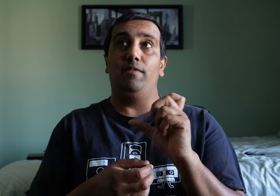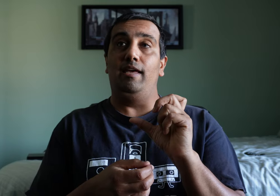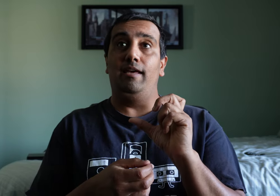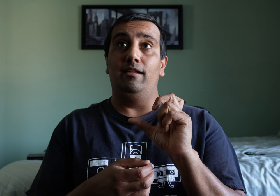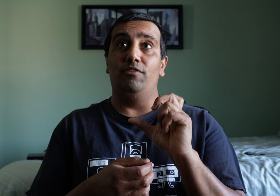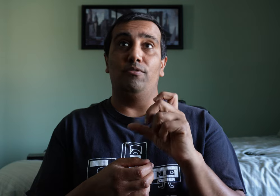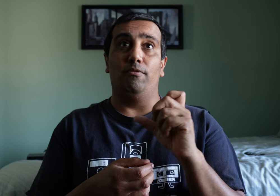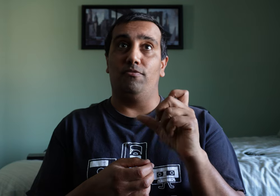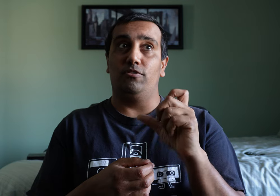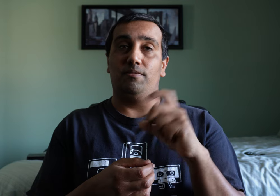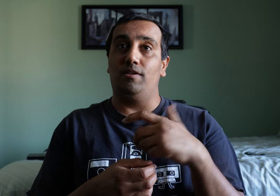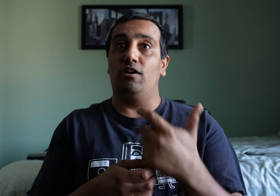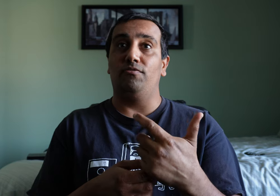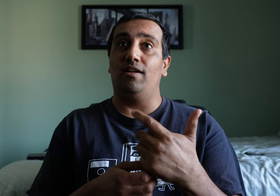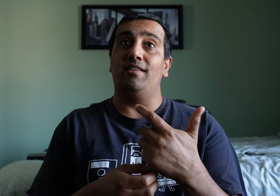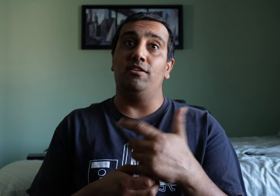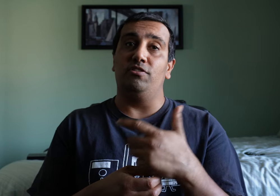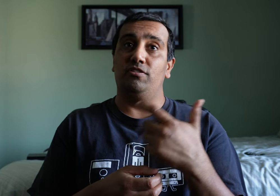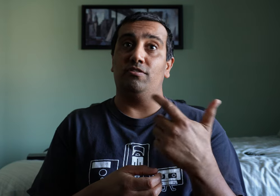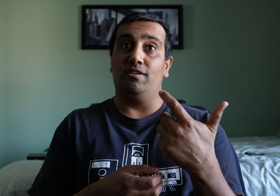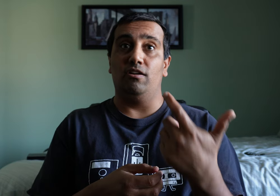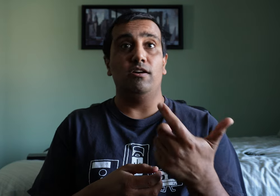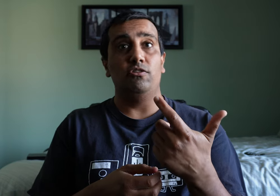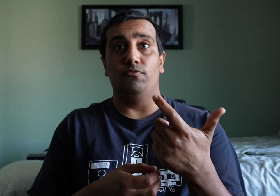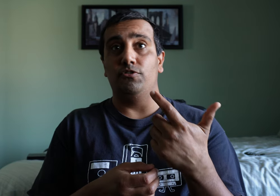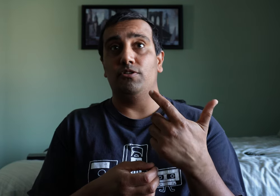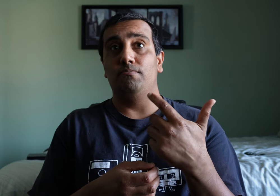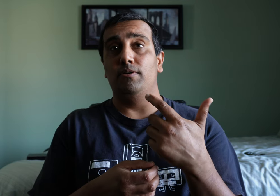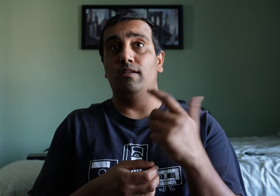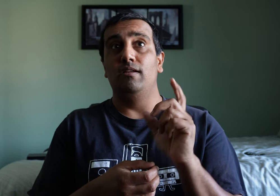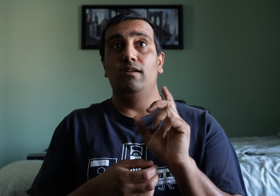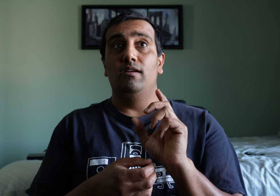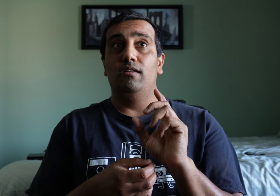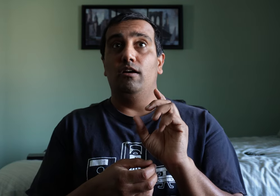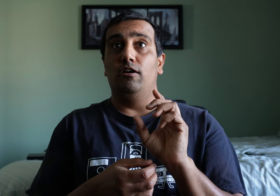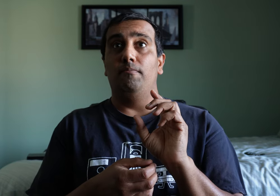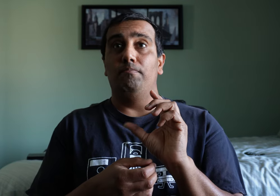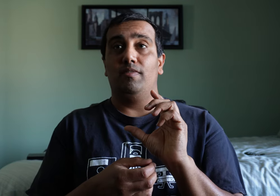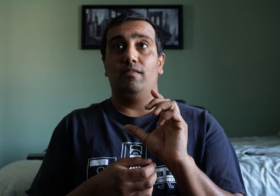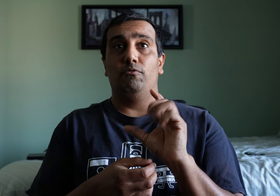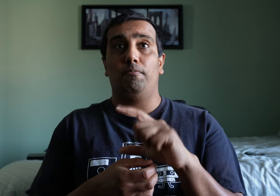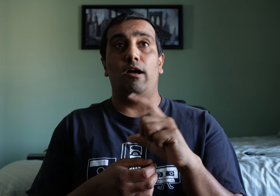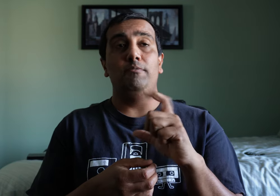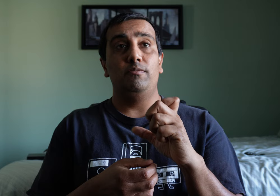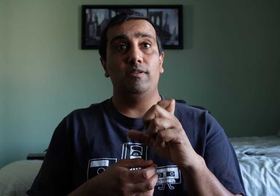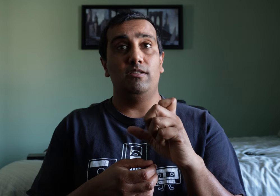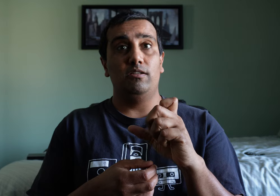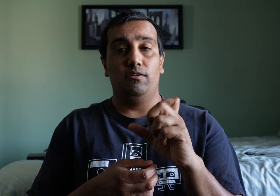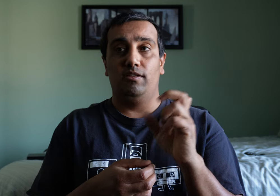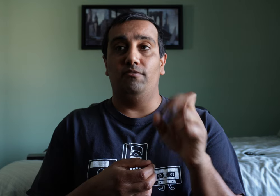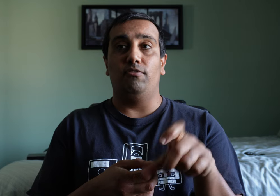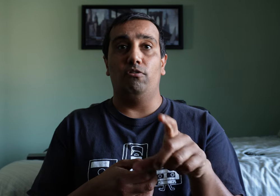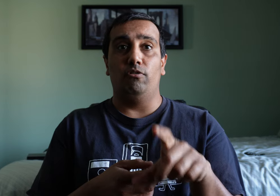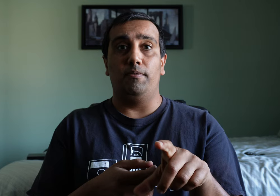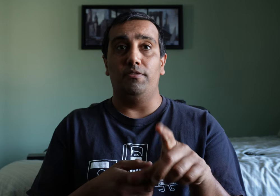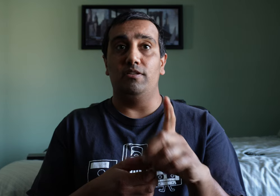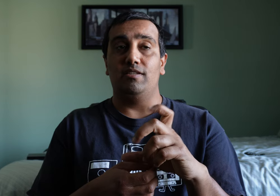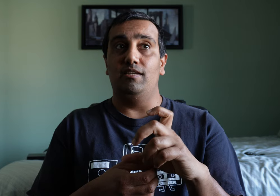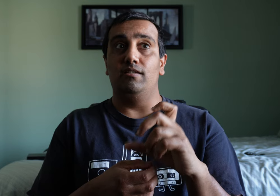And if you prefer something offline, then you can still get the audio version. But, um, what prompted me to follow up on this is